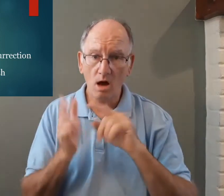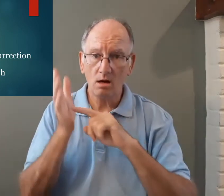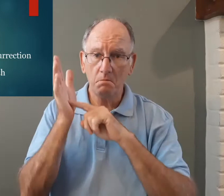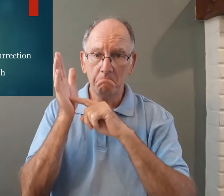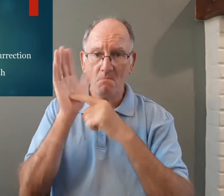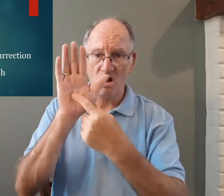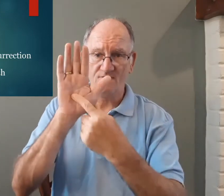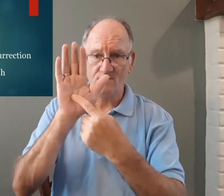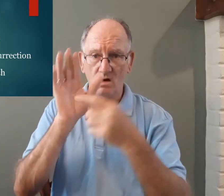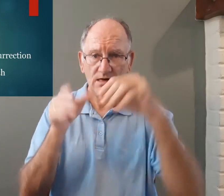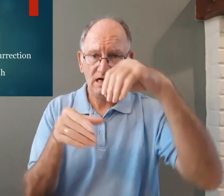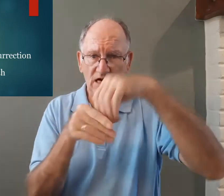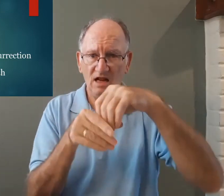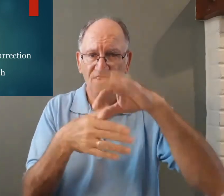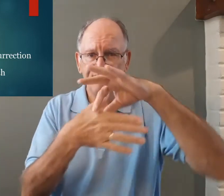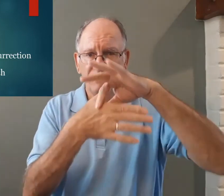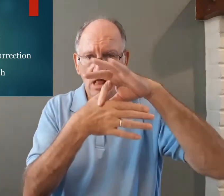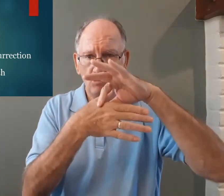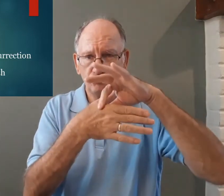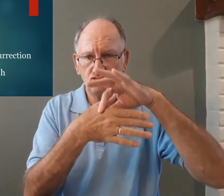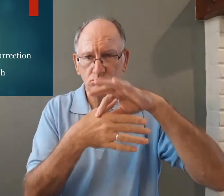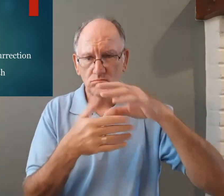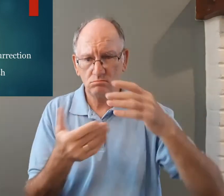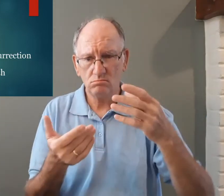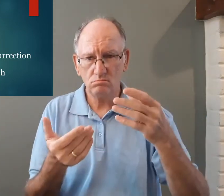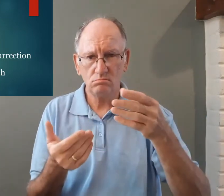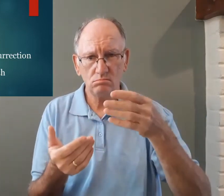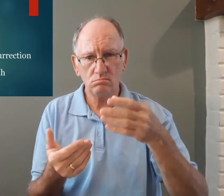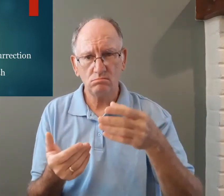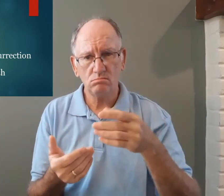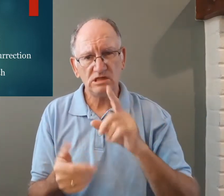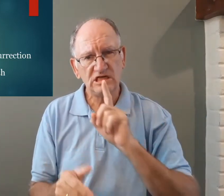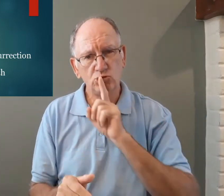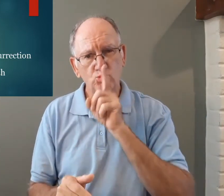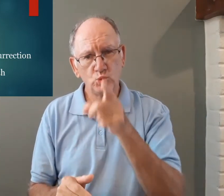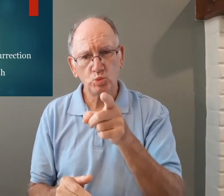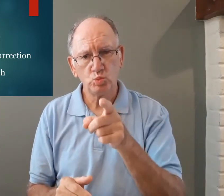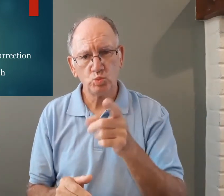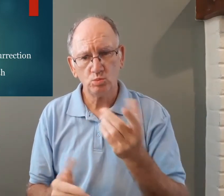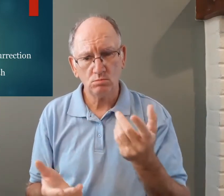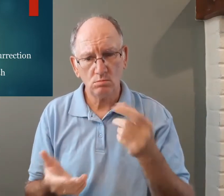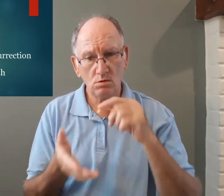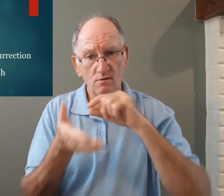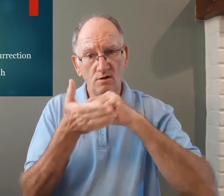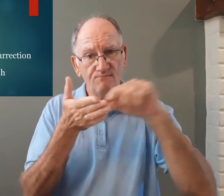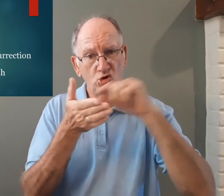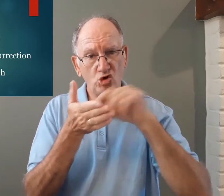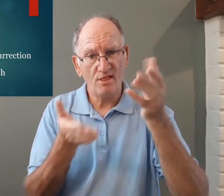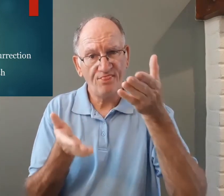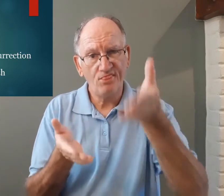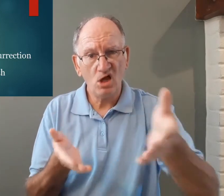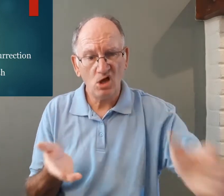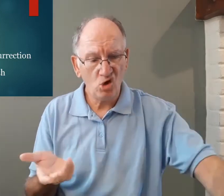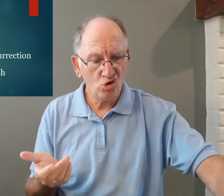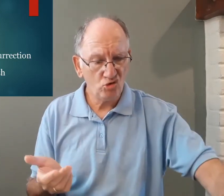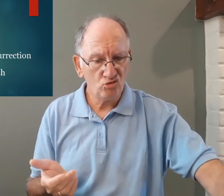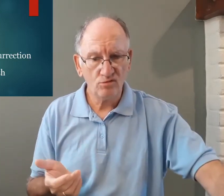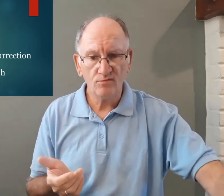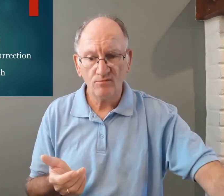and that's why it says God was manifested in the flesh it's true the verses